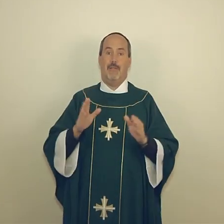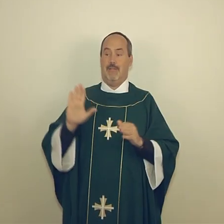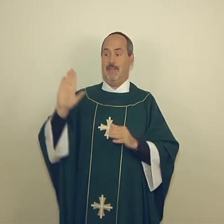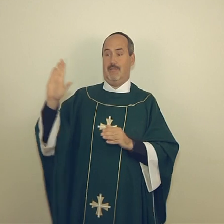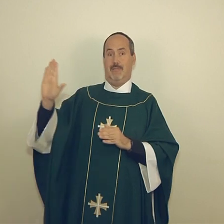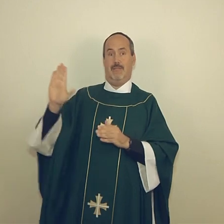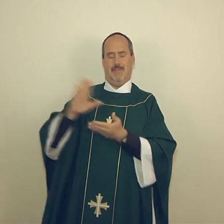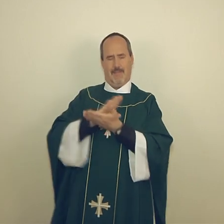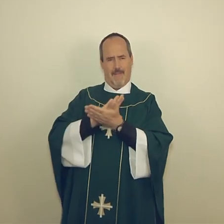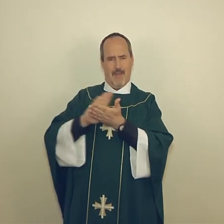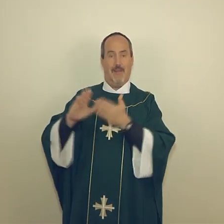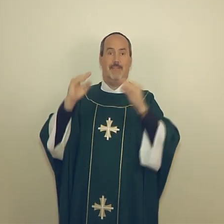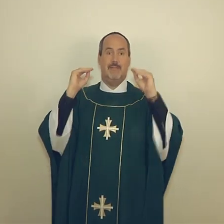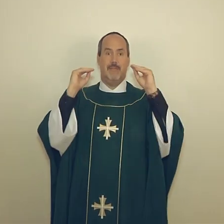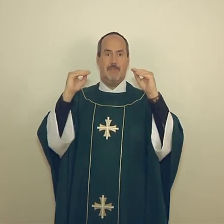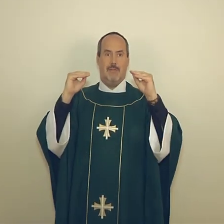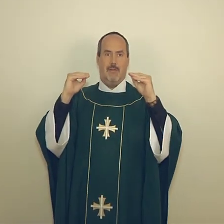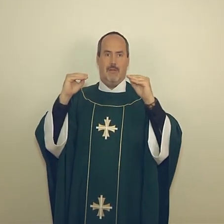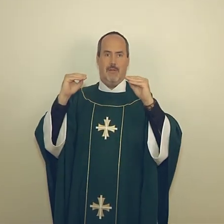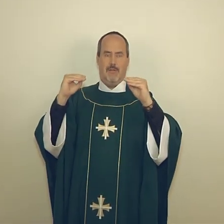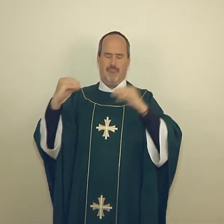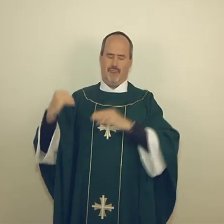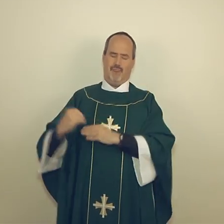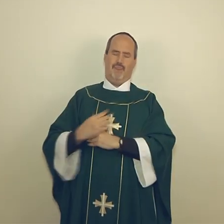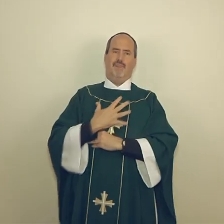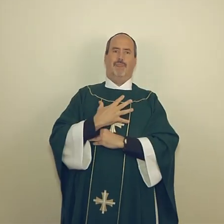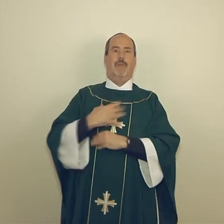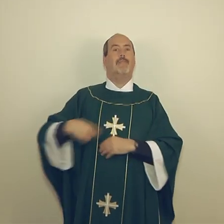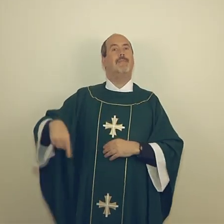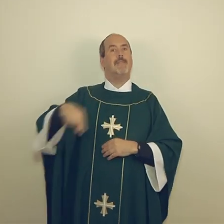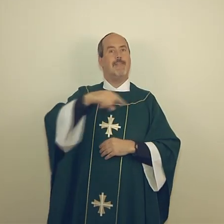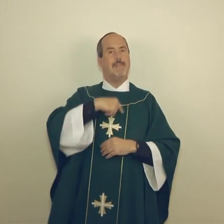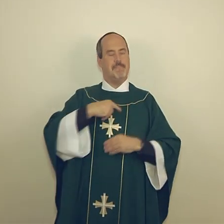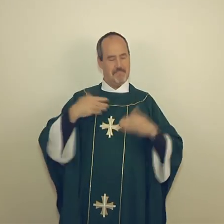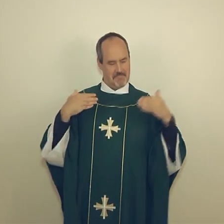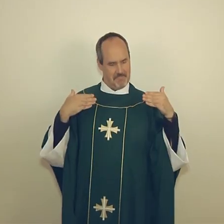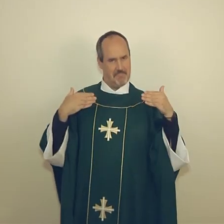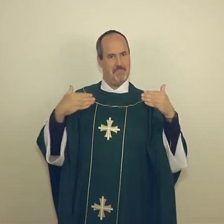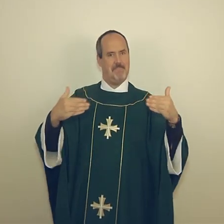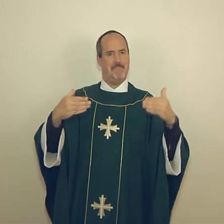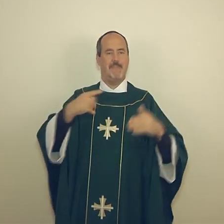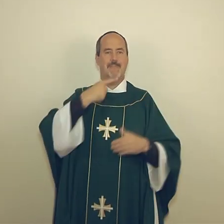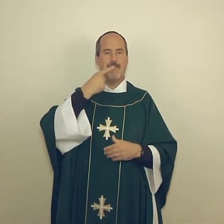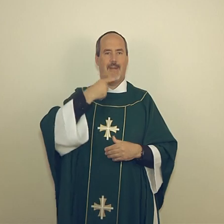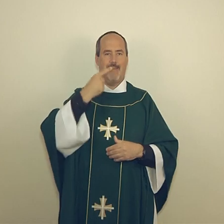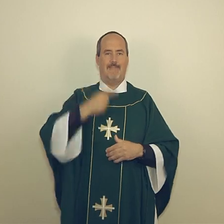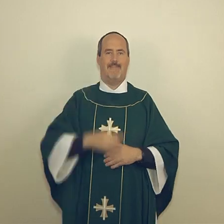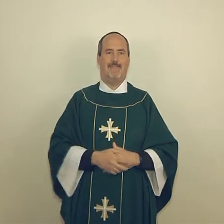At the Savior's command, and formed by divine teaching, we dare to say,